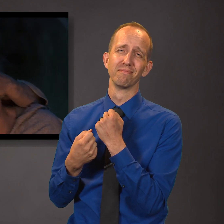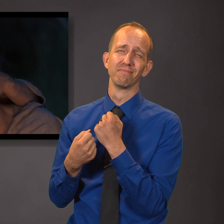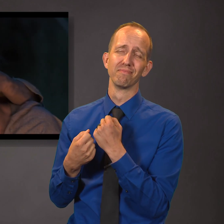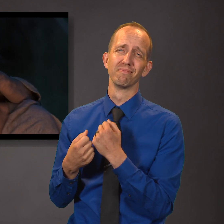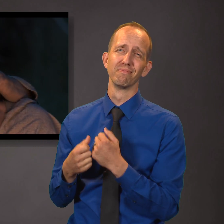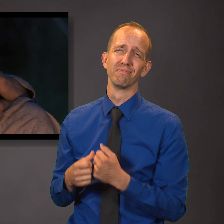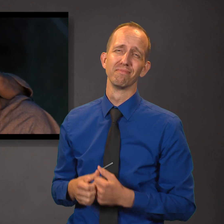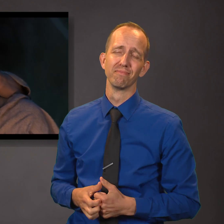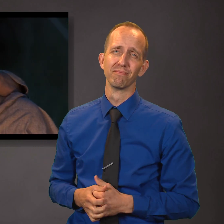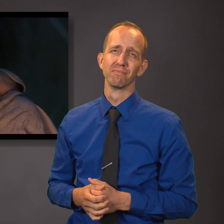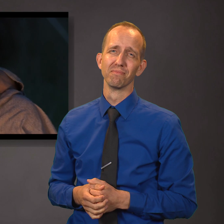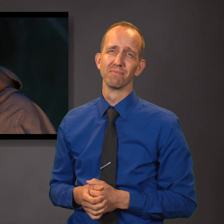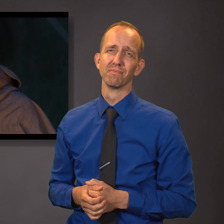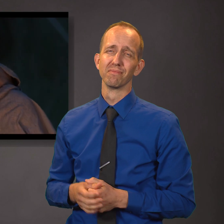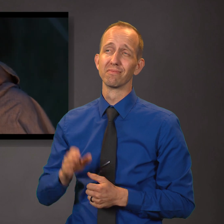He hath filled me with his love,